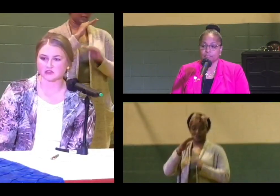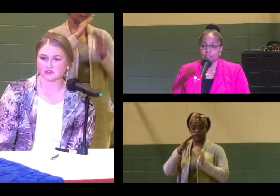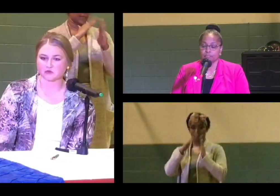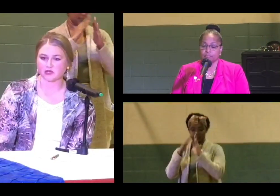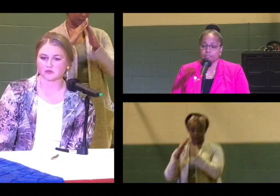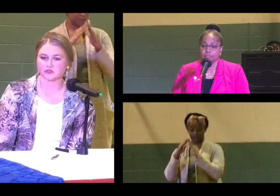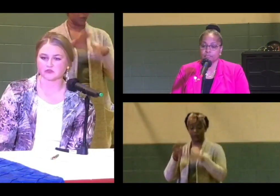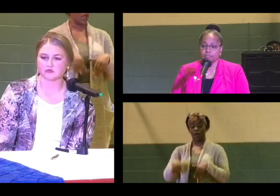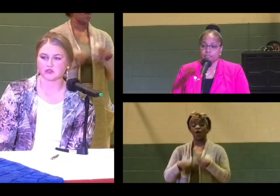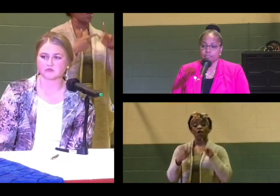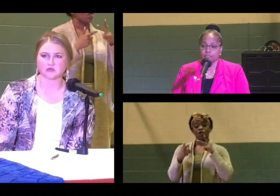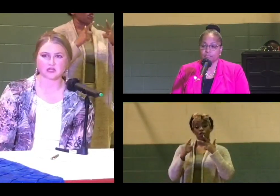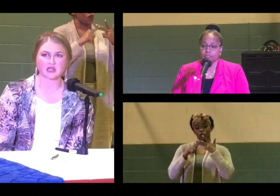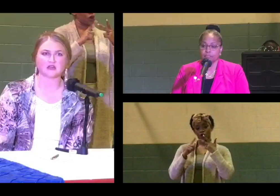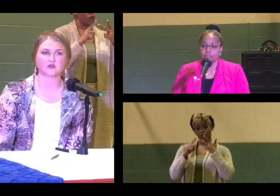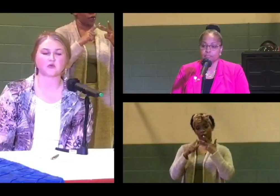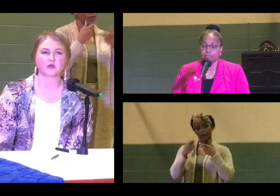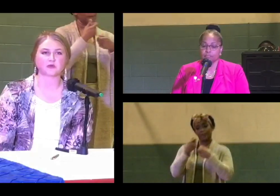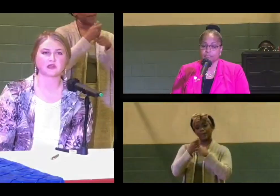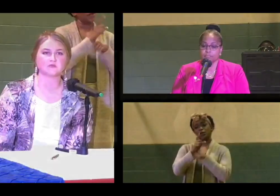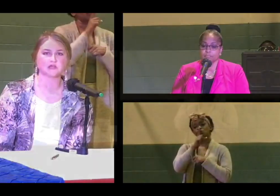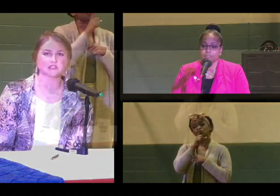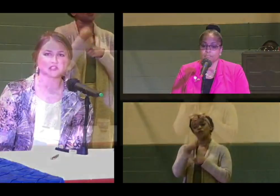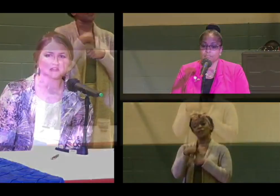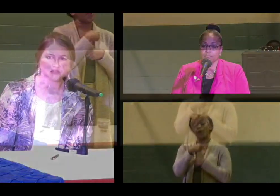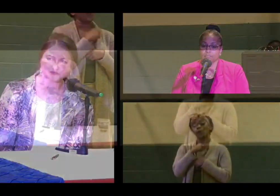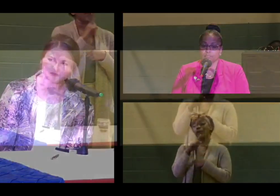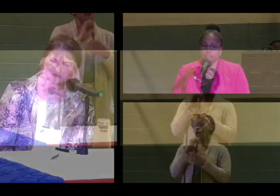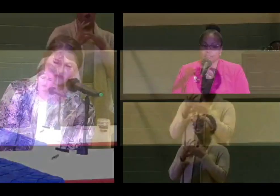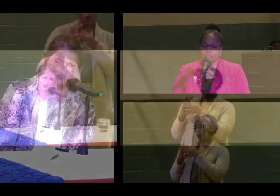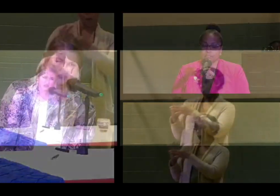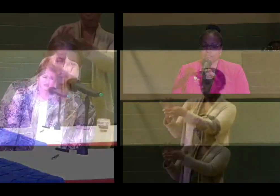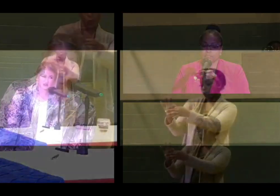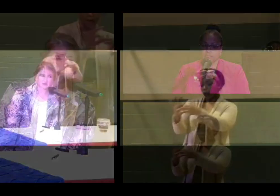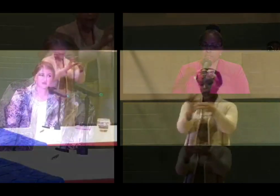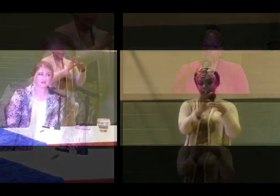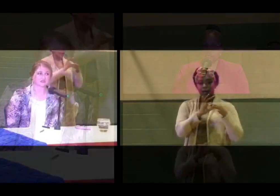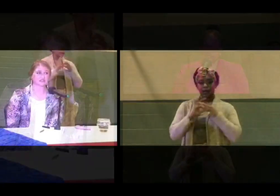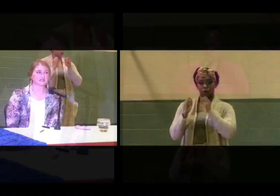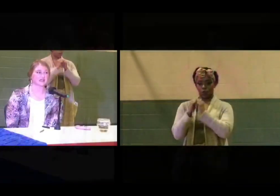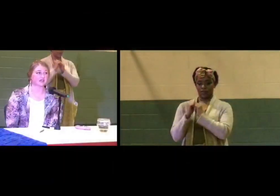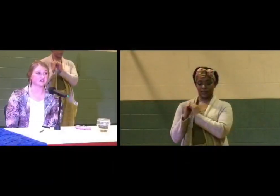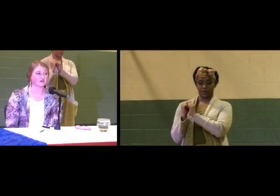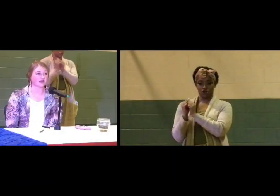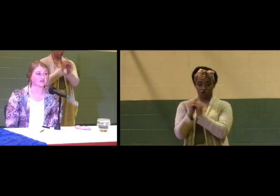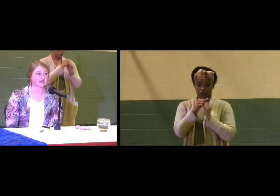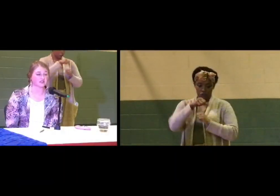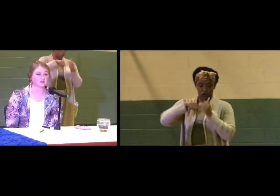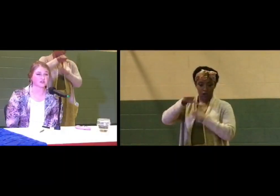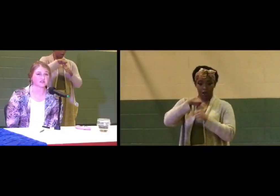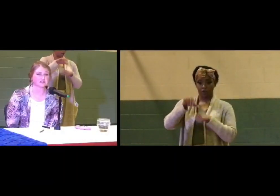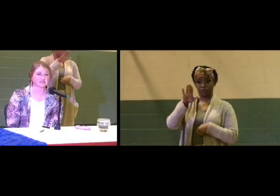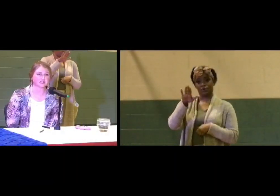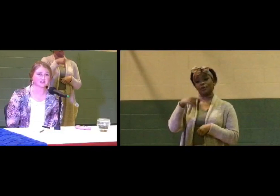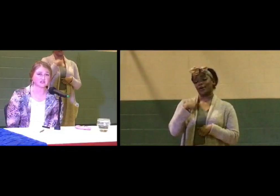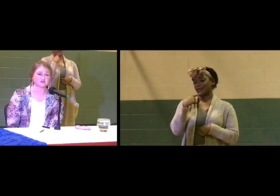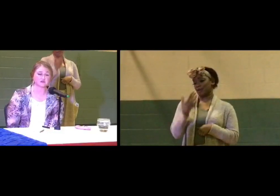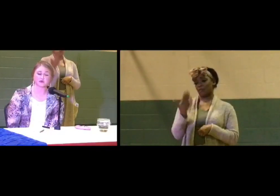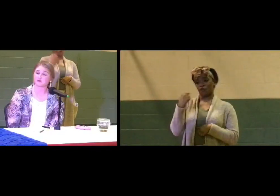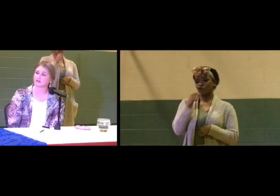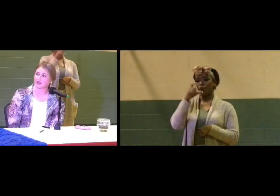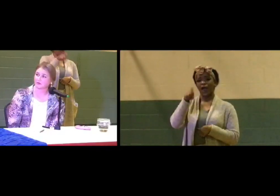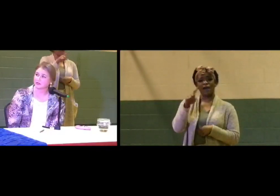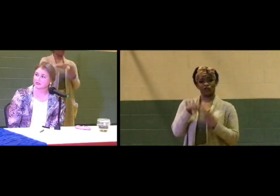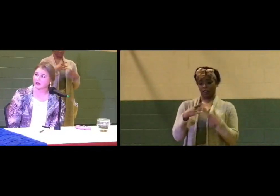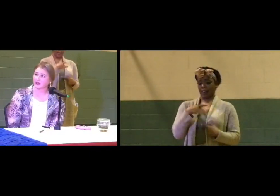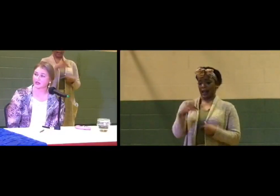also making sure that we're able to communicate and cooperate among each other. I've said it before and I'll say it again. You don't have to like the person sitting next to you